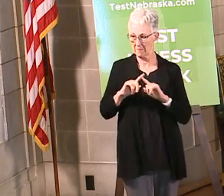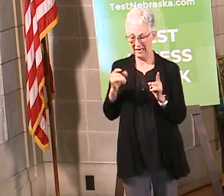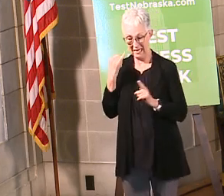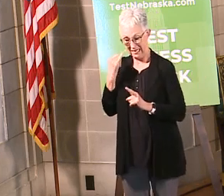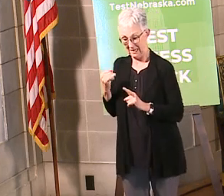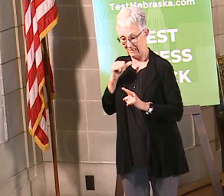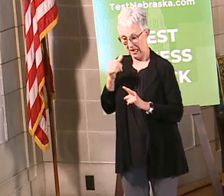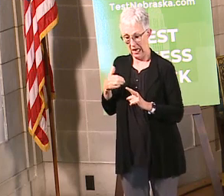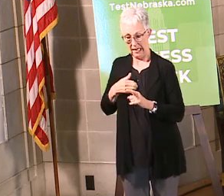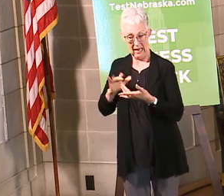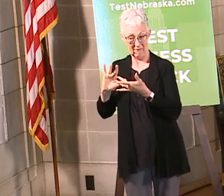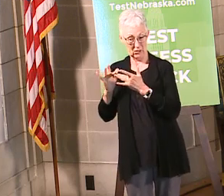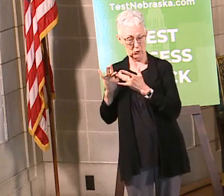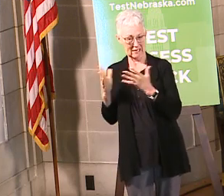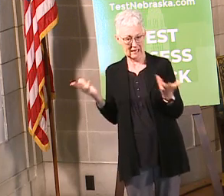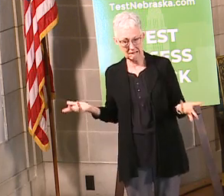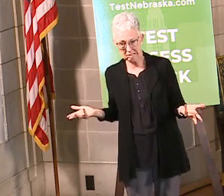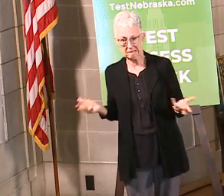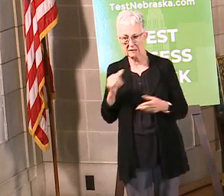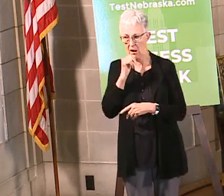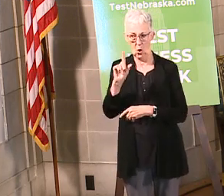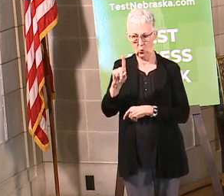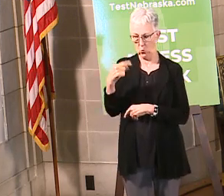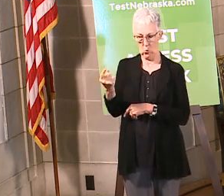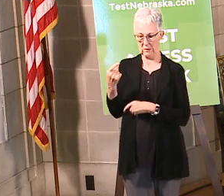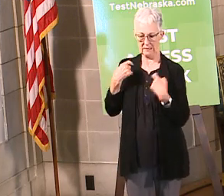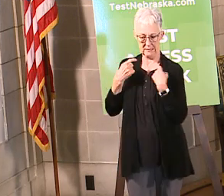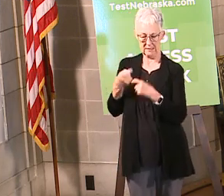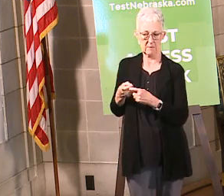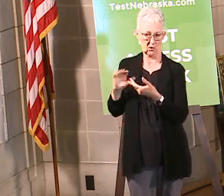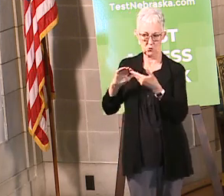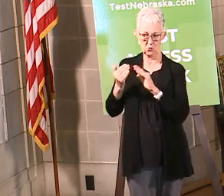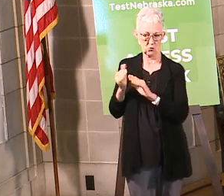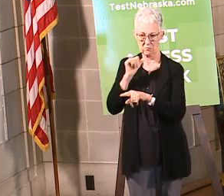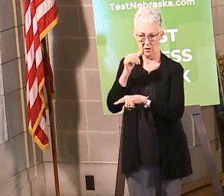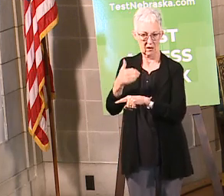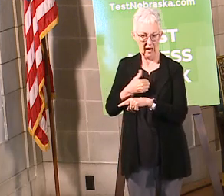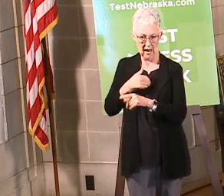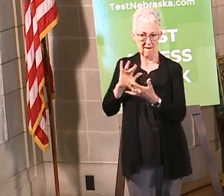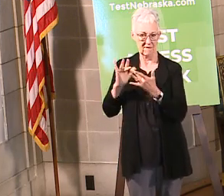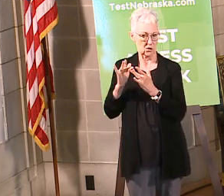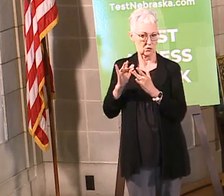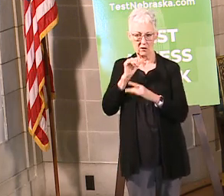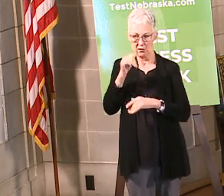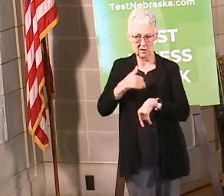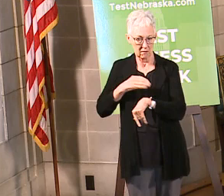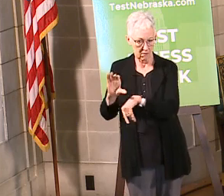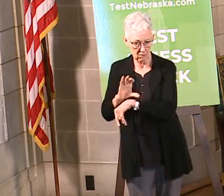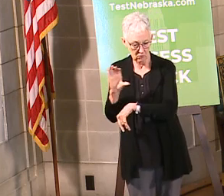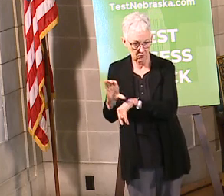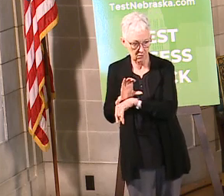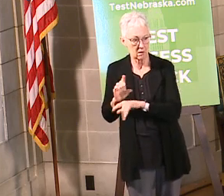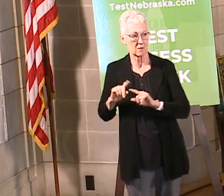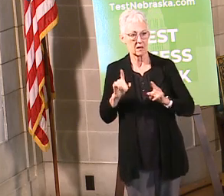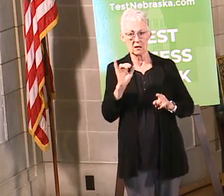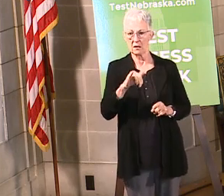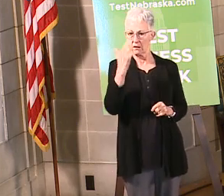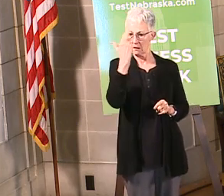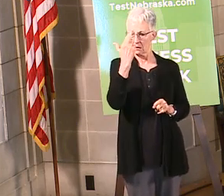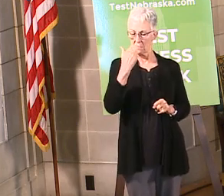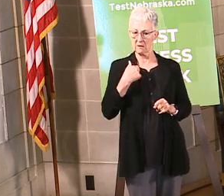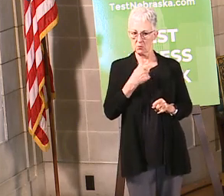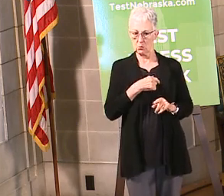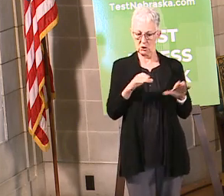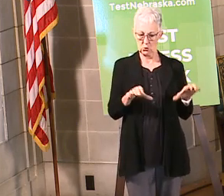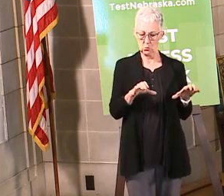not unique to the Hispanic community. There are a number of people who don't necessarily have that internet access. And so again, while we do the regular testing, we're